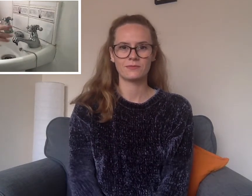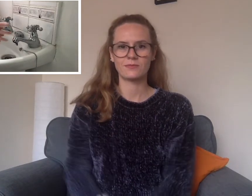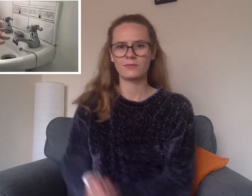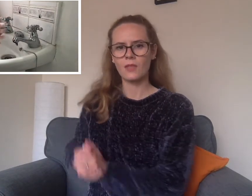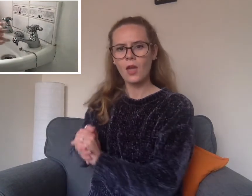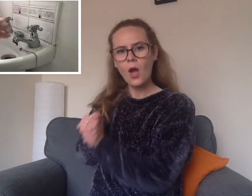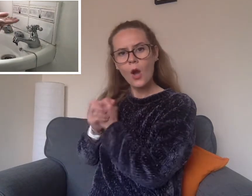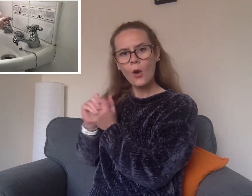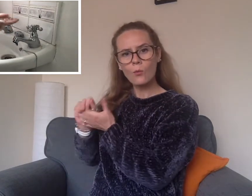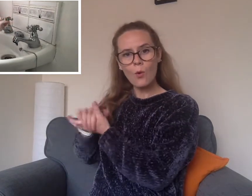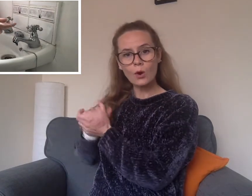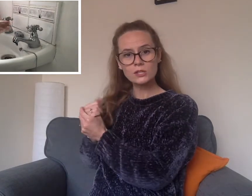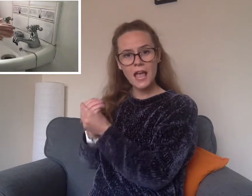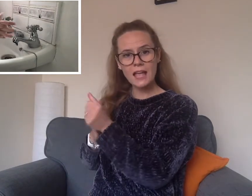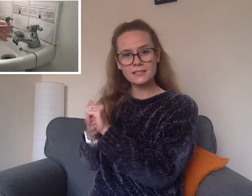Wash hands.